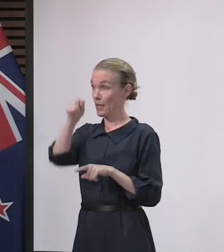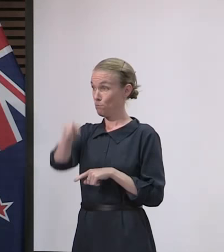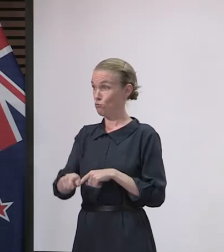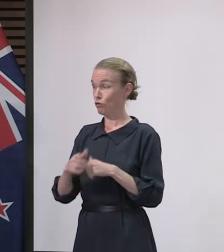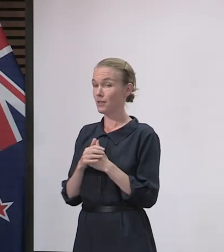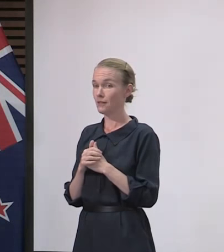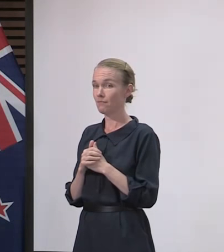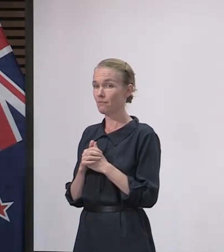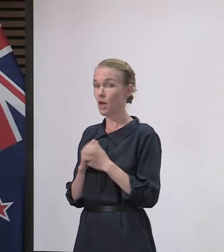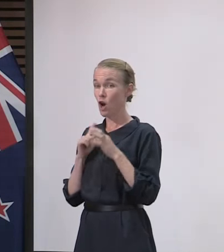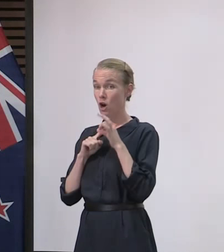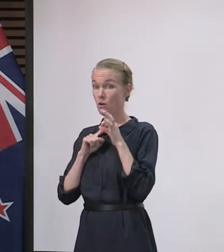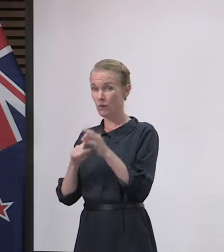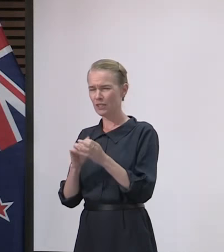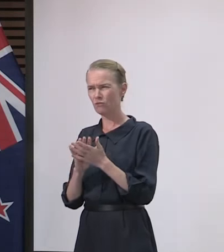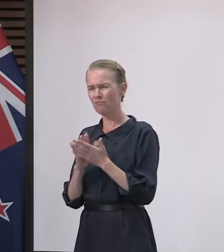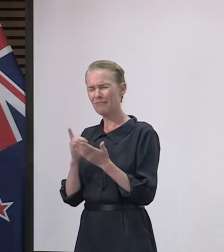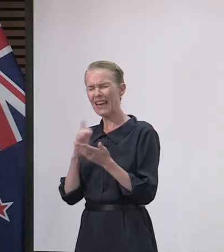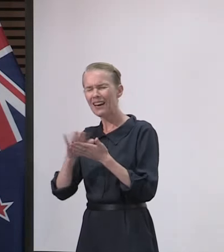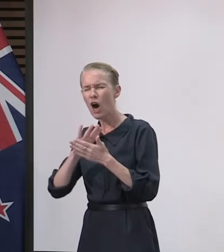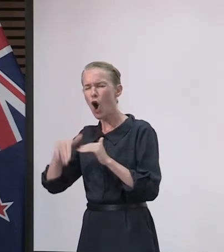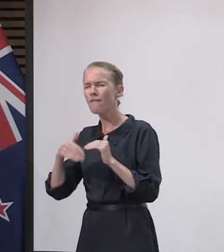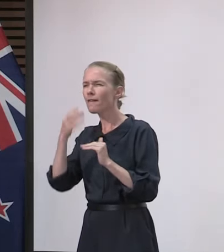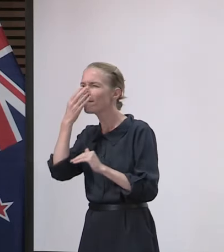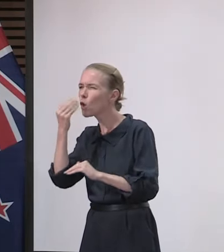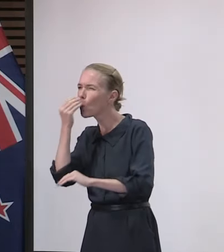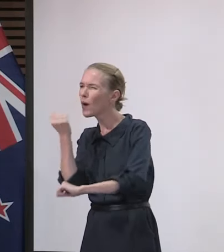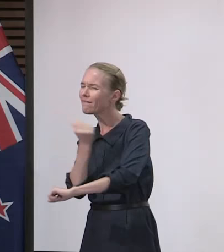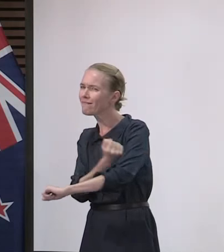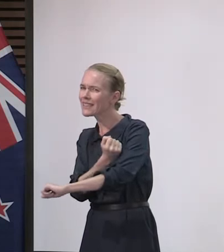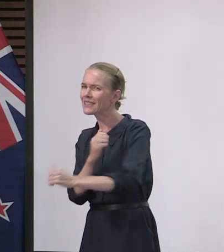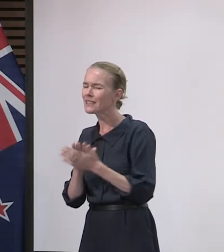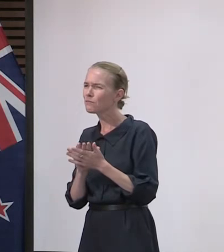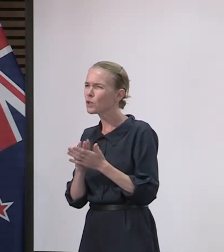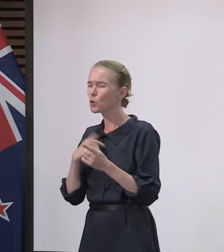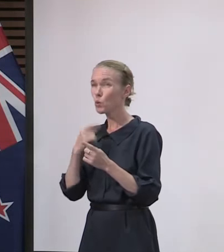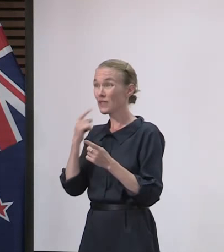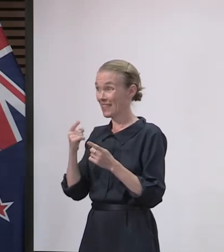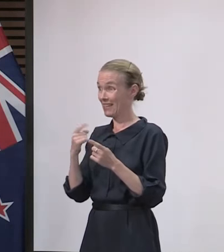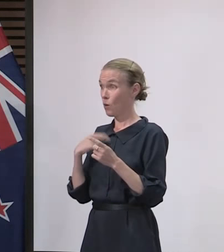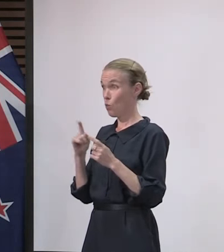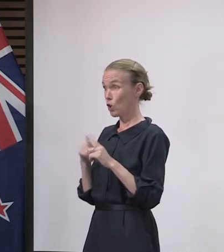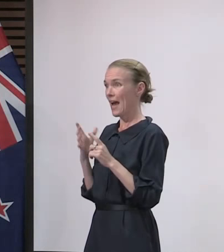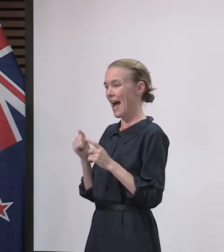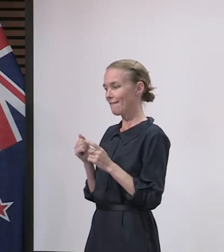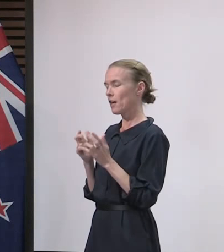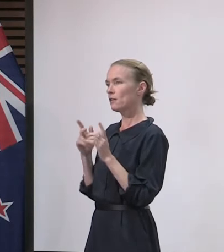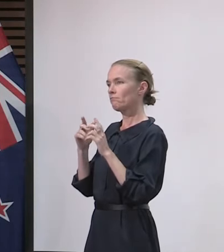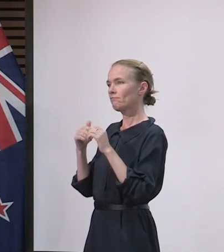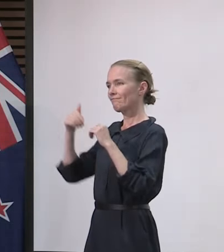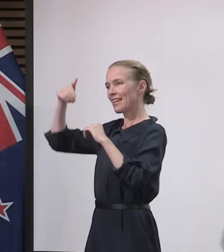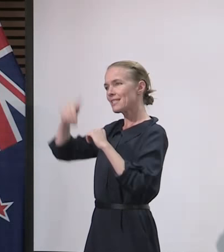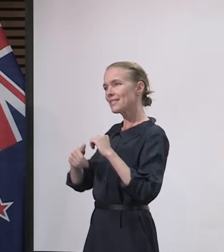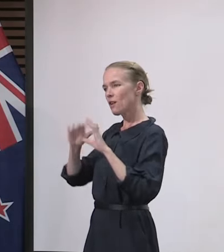only recommending that northern hemisphere for healthy people between 3 and 64? Well, on the first